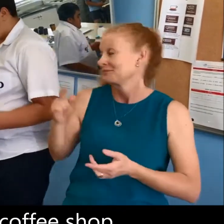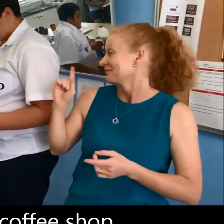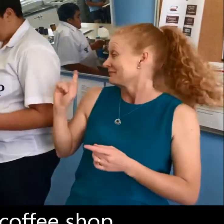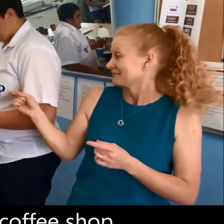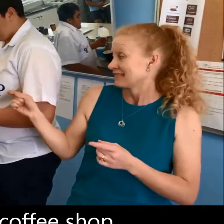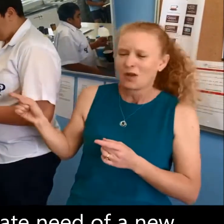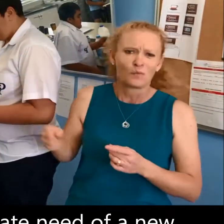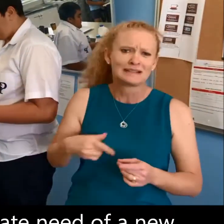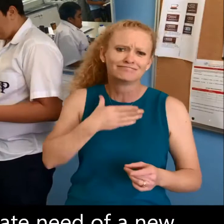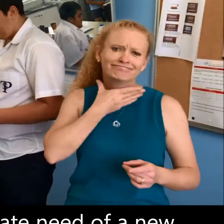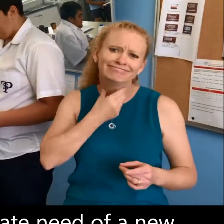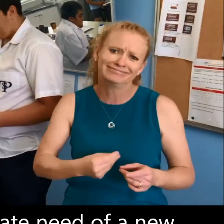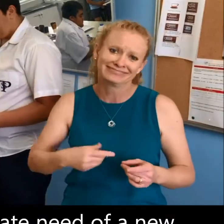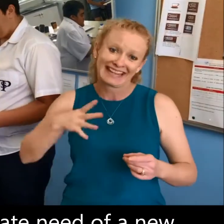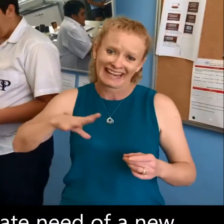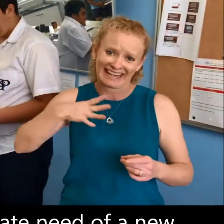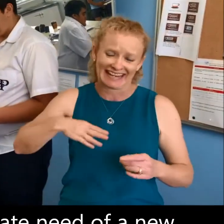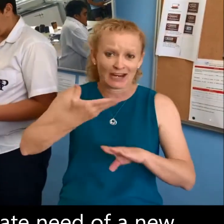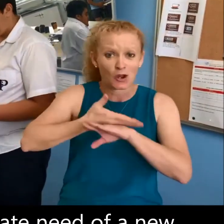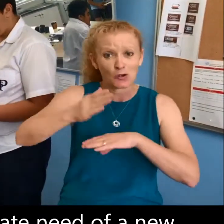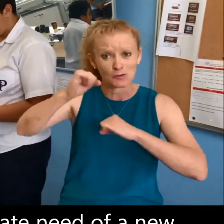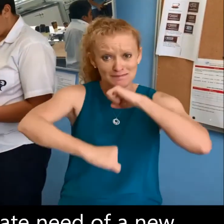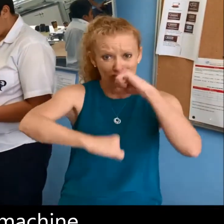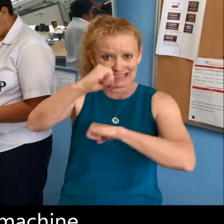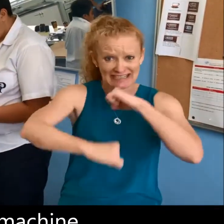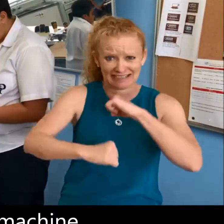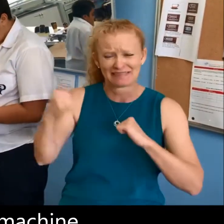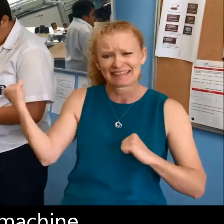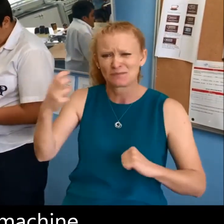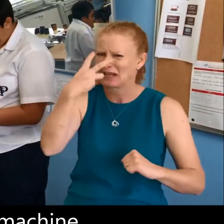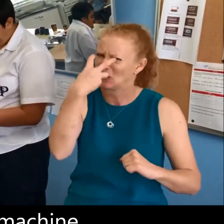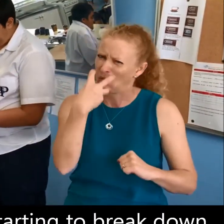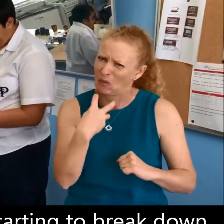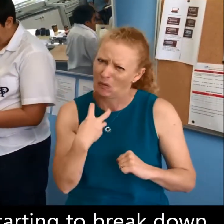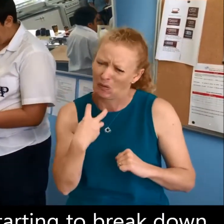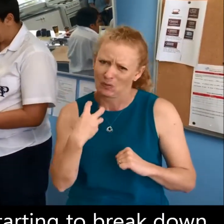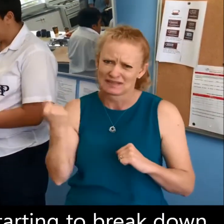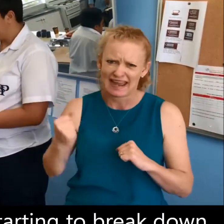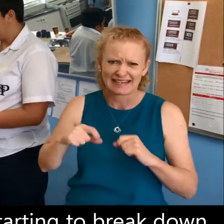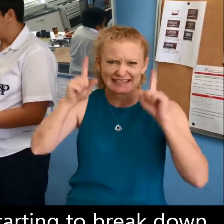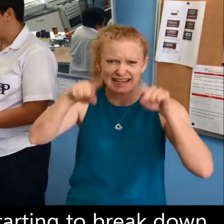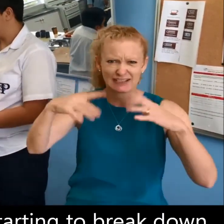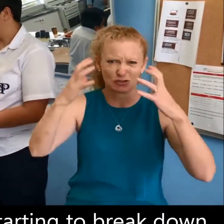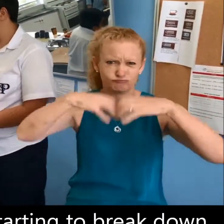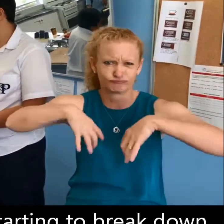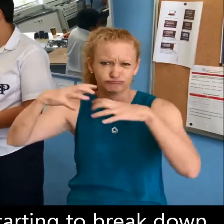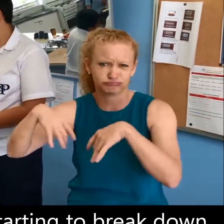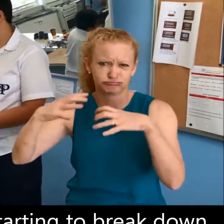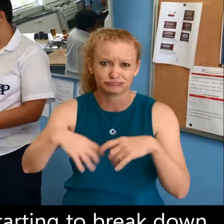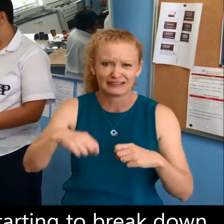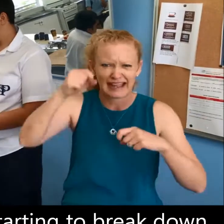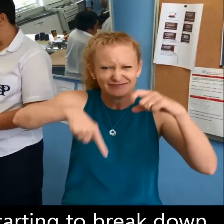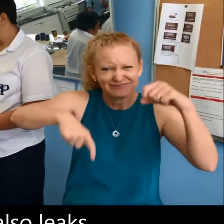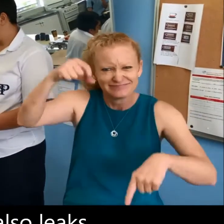We are in desperate need of a new coffee machine. This one is old and it's starting to break down and it also leaks.